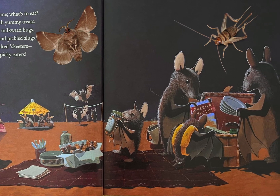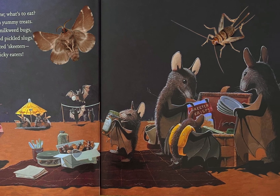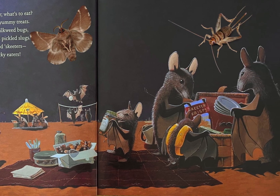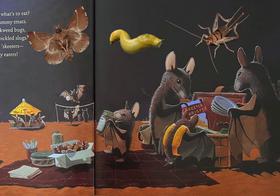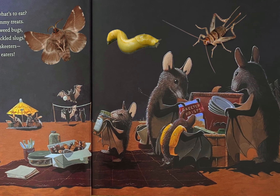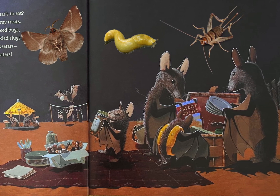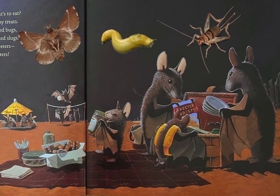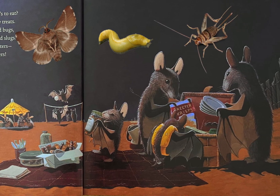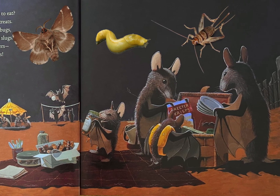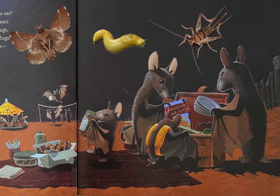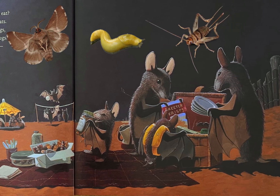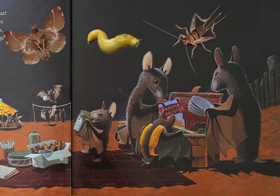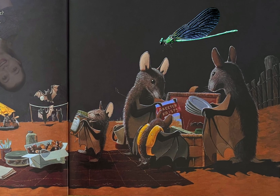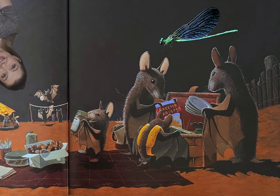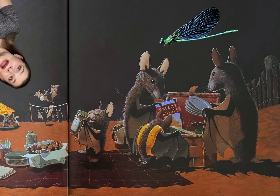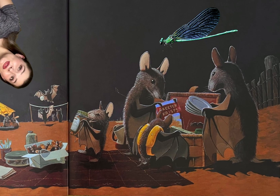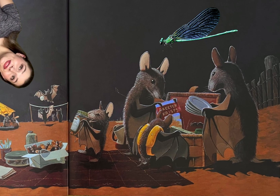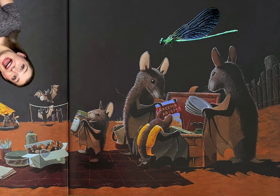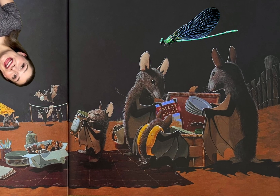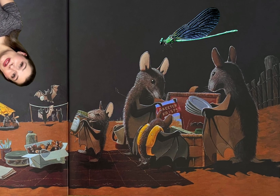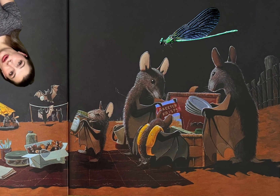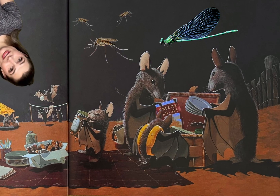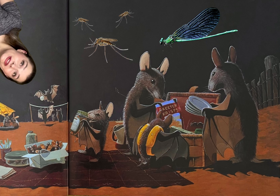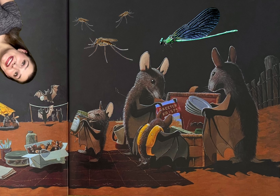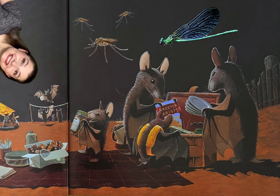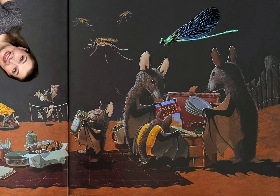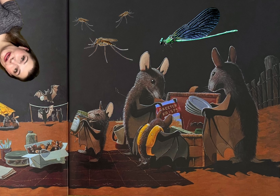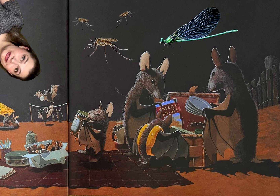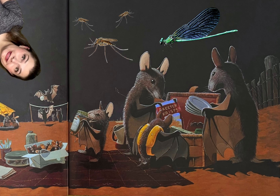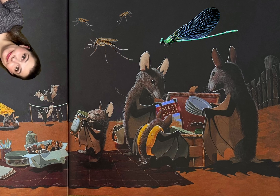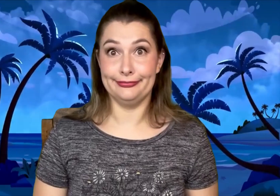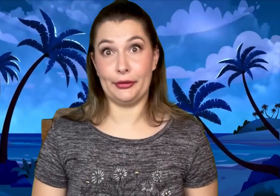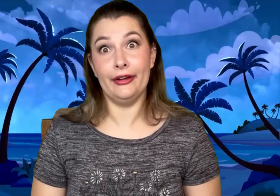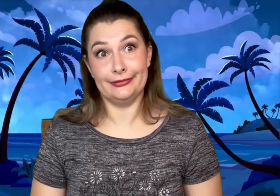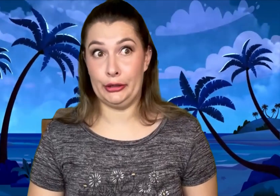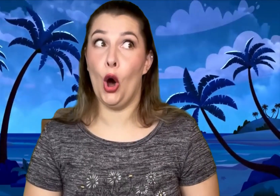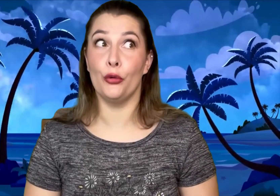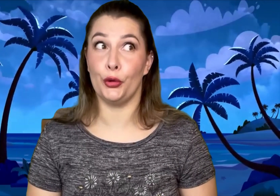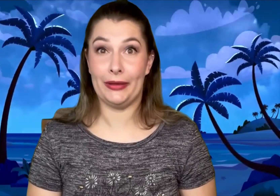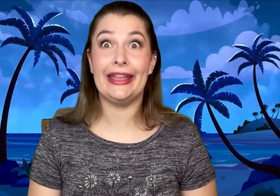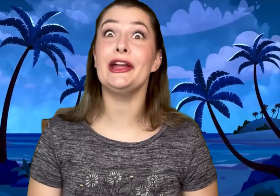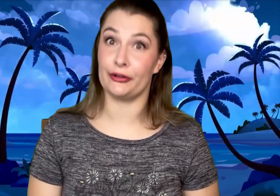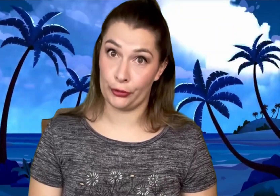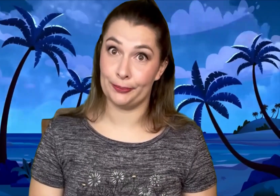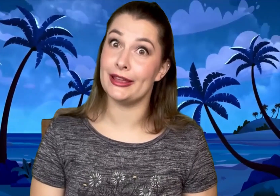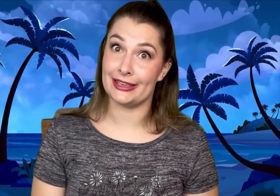and pickled slugs! Damselflies, or salted skeeters! No room here for picky